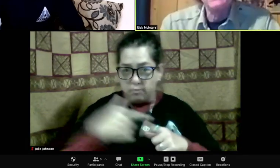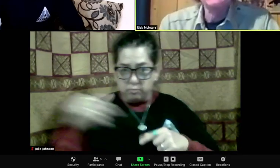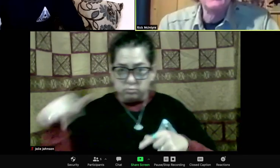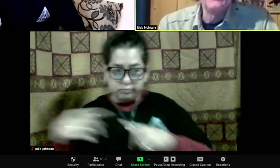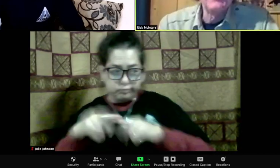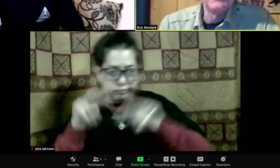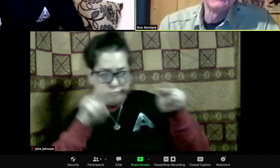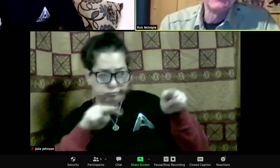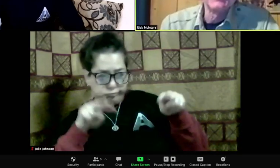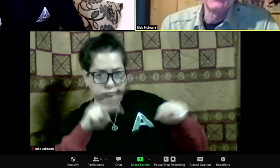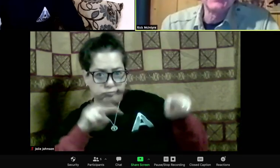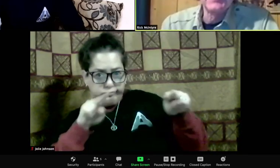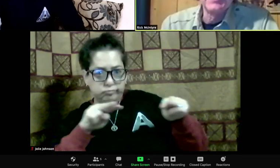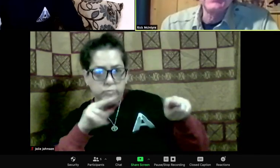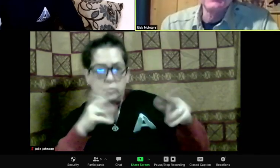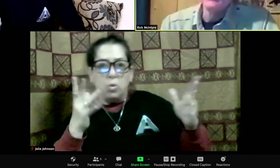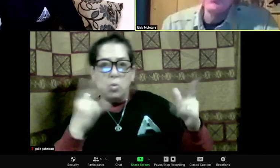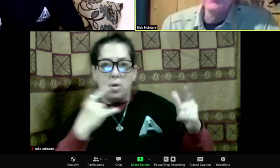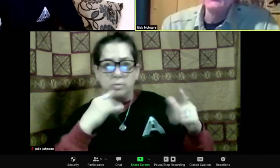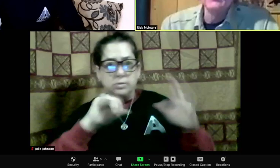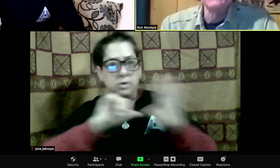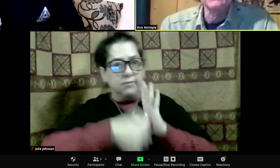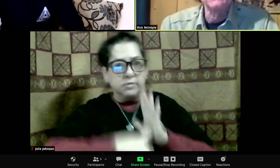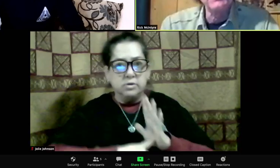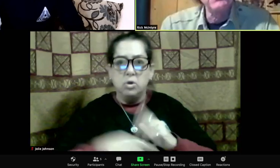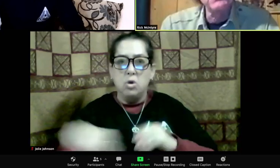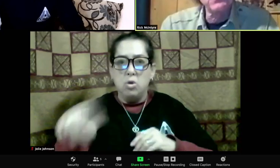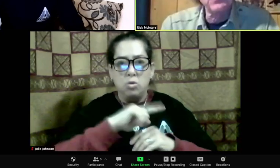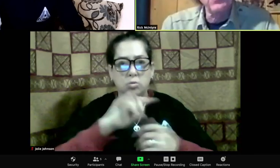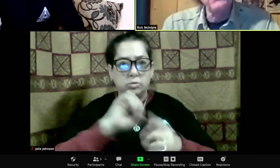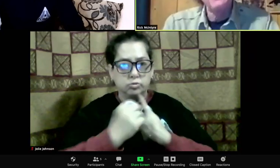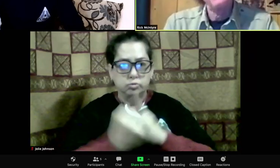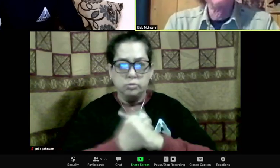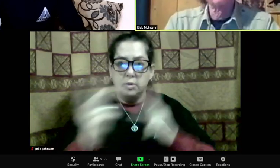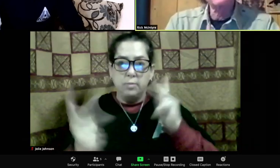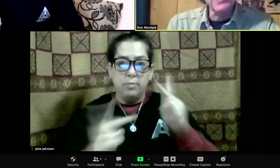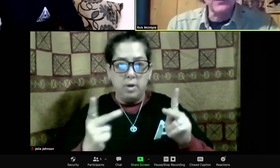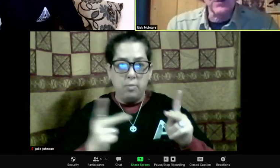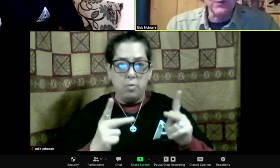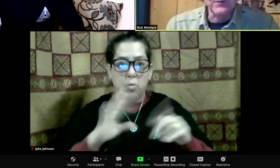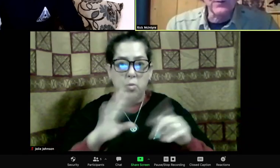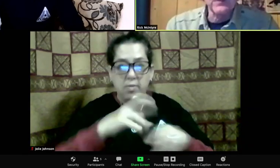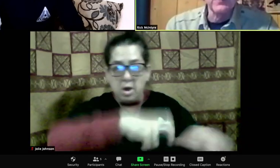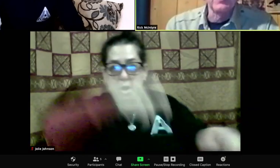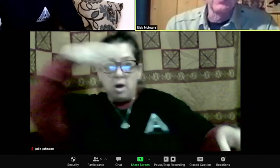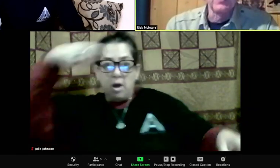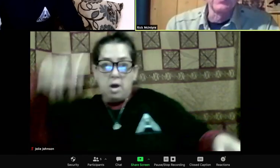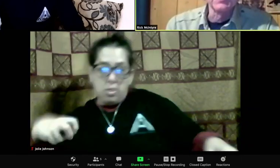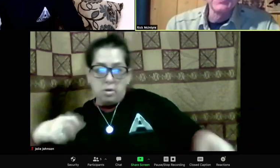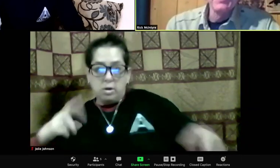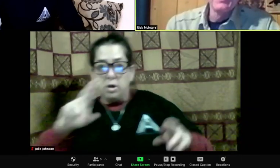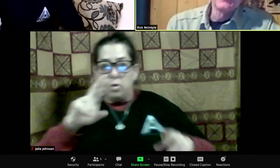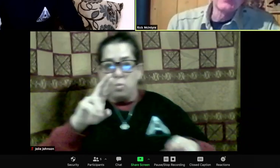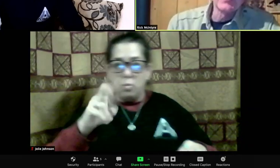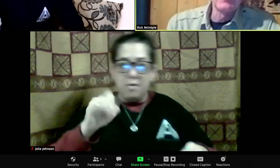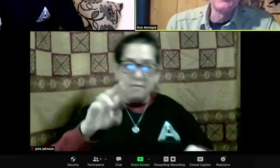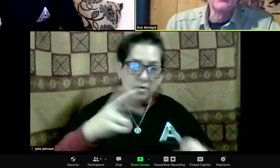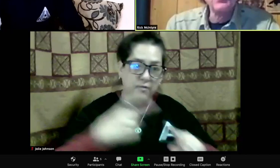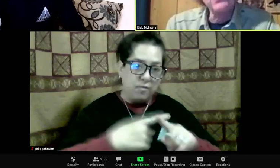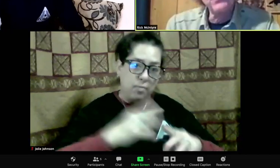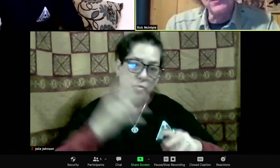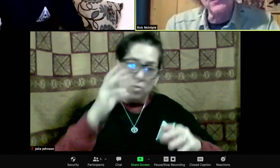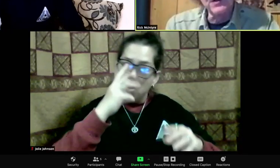you're changing their behavior, so you have to back off. So I was not privy to the